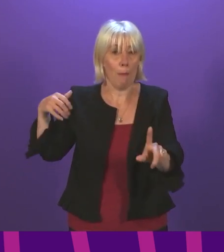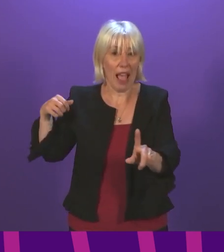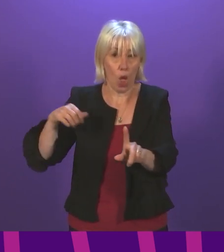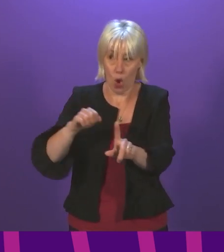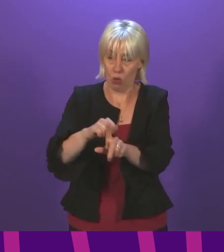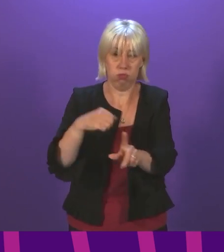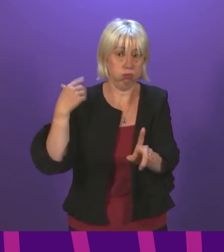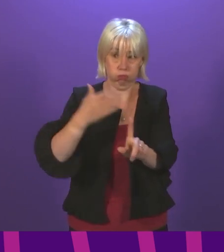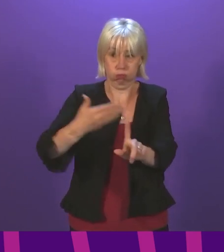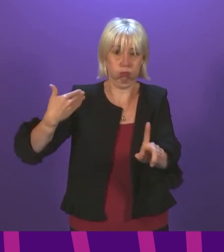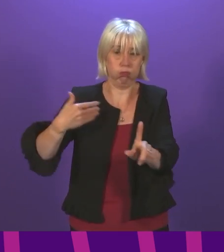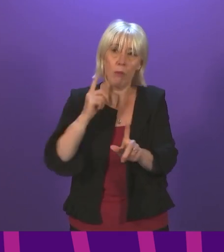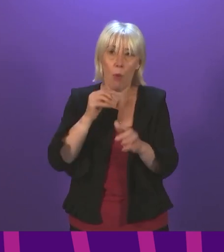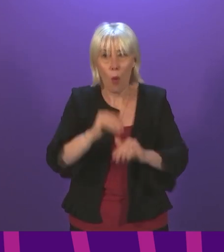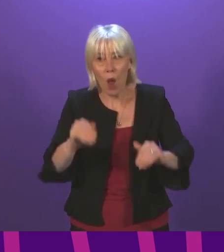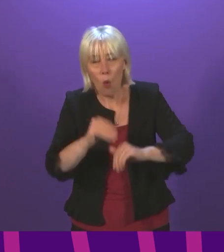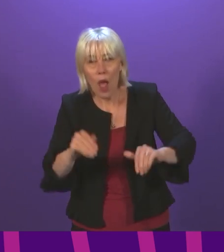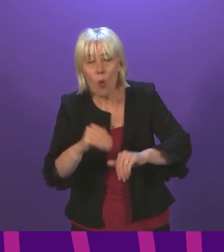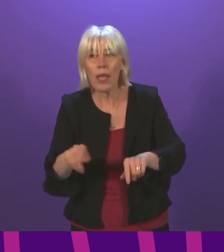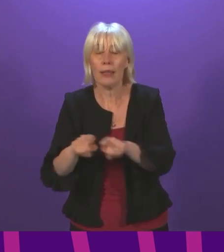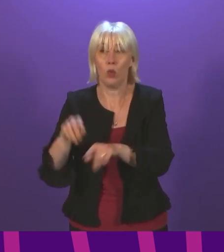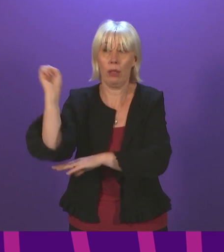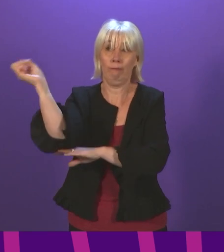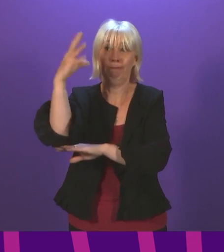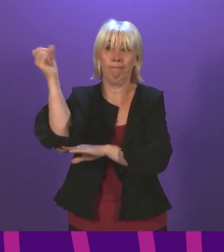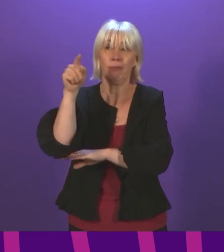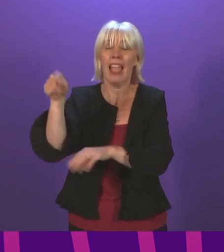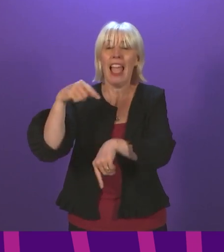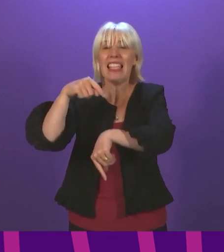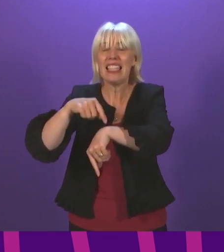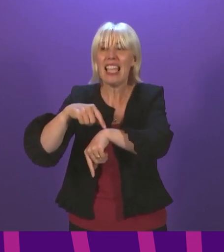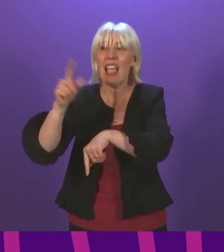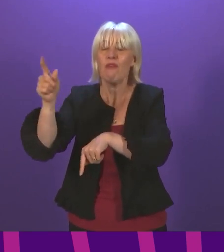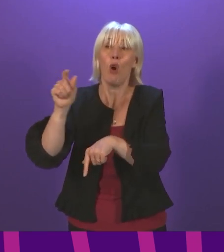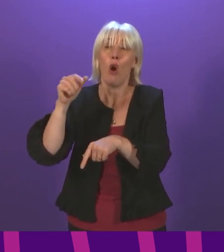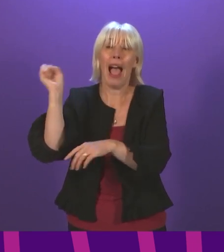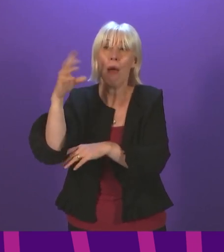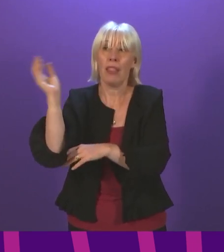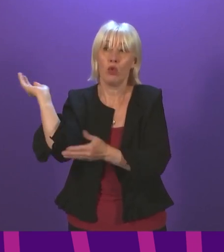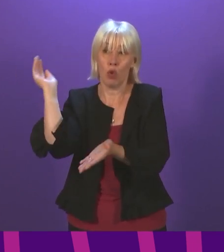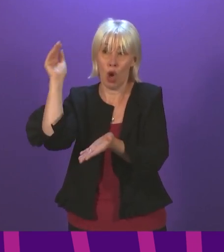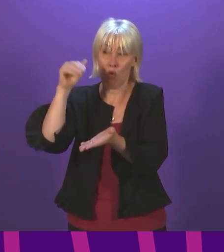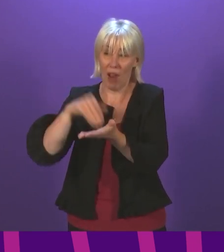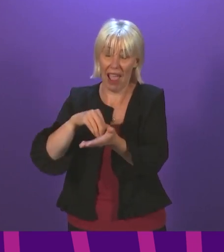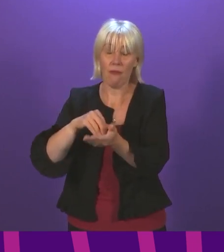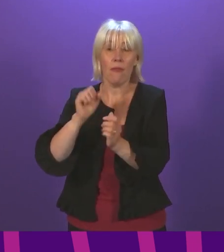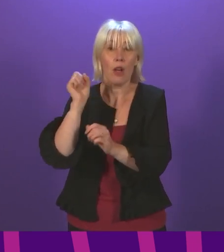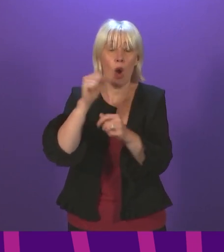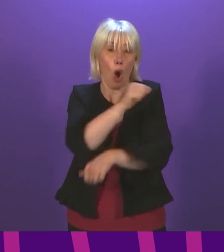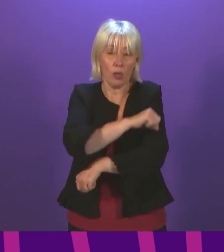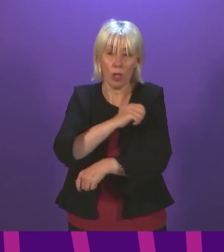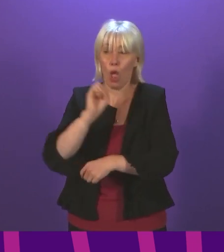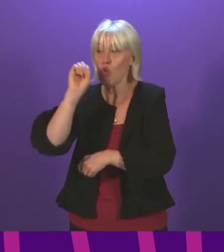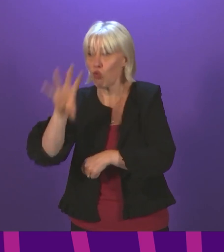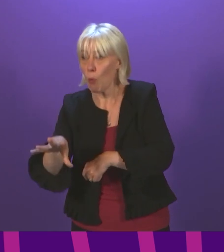So one of the issues that the ambulance service faces is longer turnaround times, which then puts a lot of pressure on ambulance